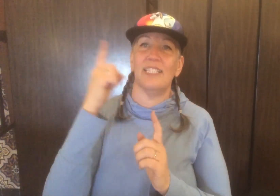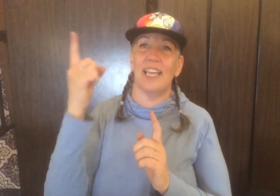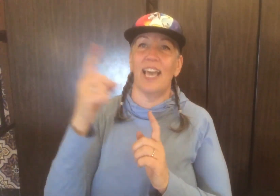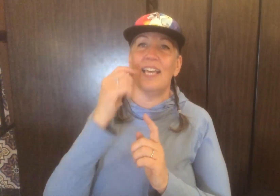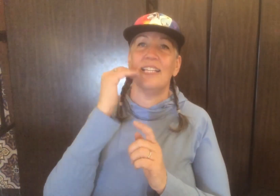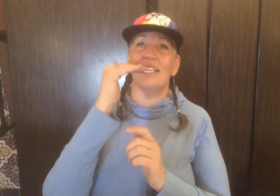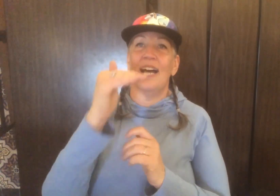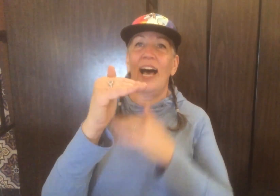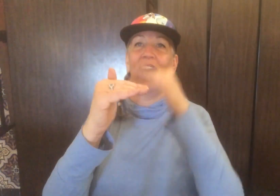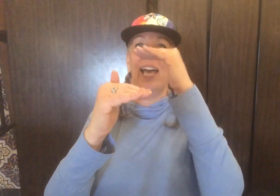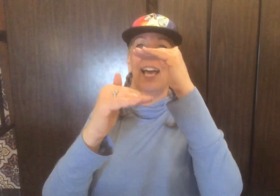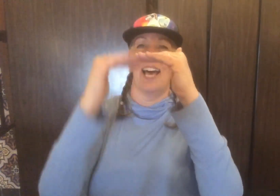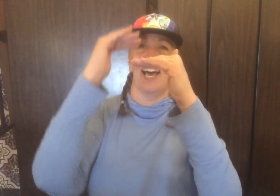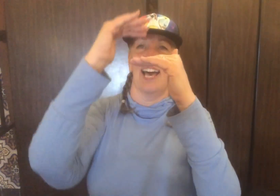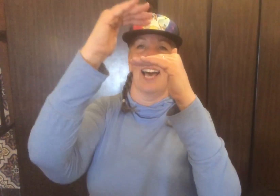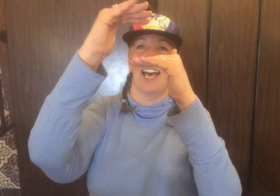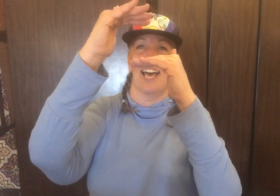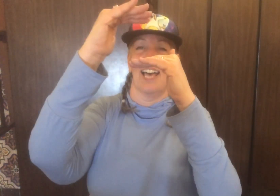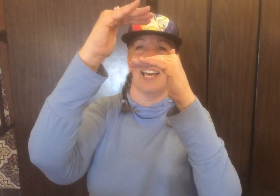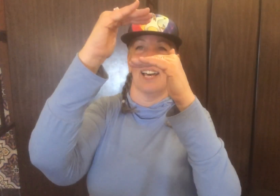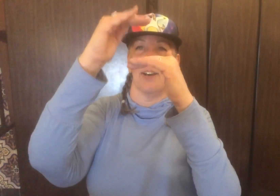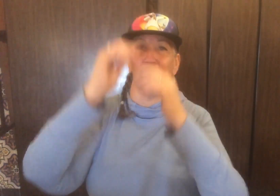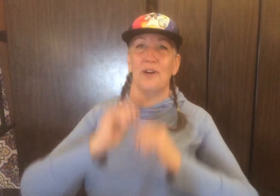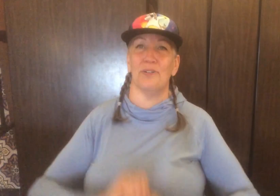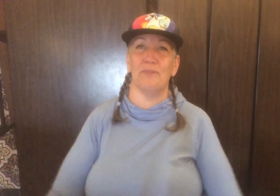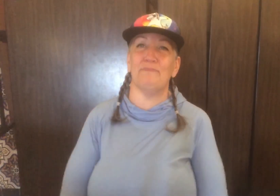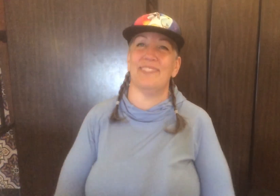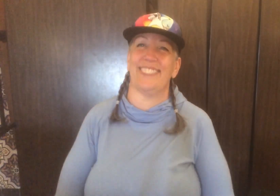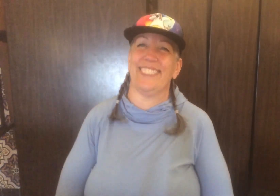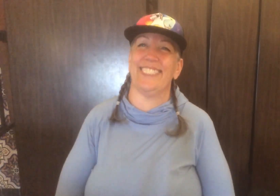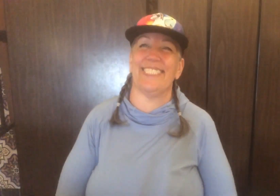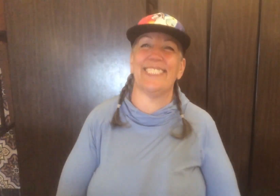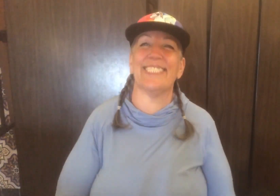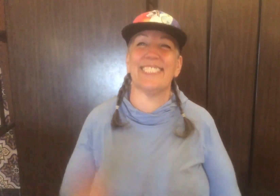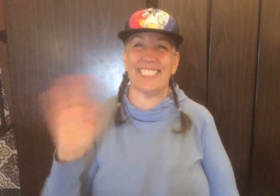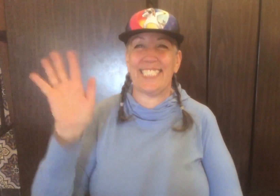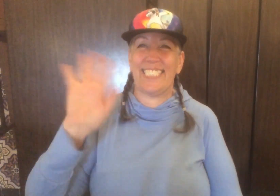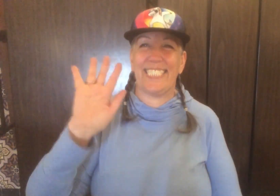had high, high hopes guys Good luck for you guys Thank you.